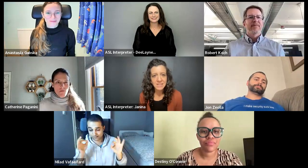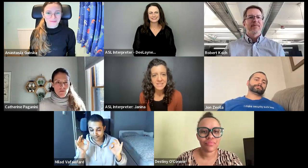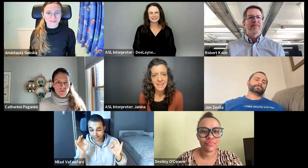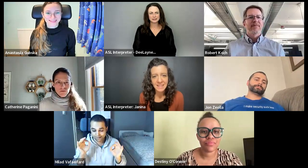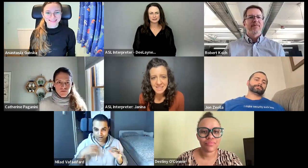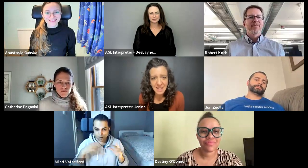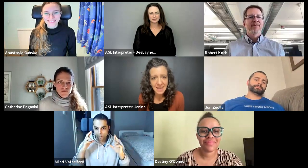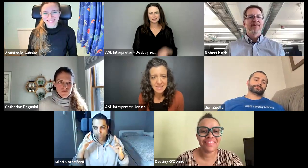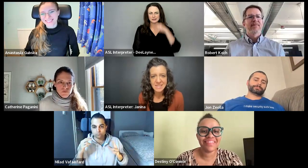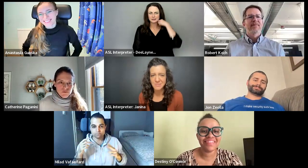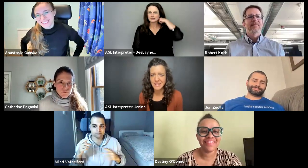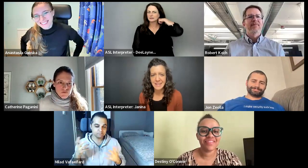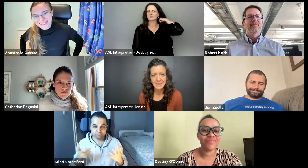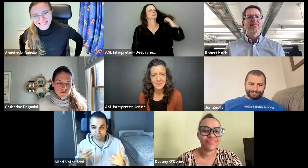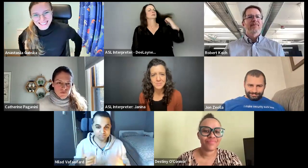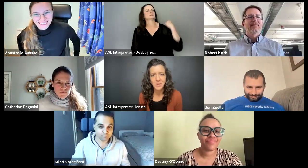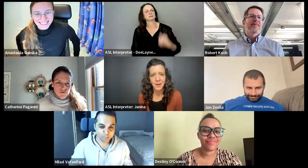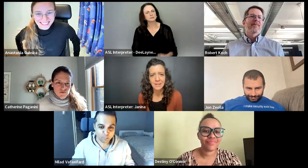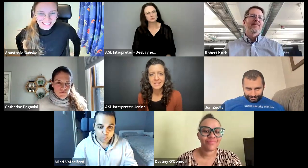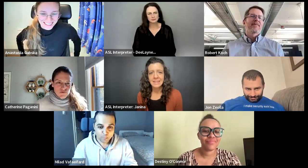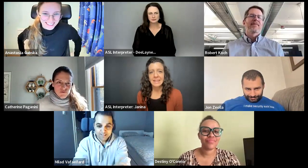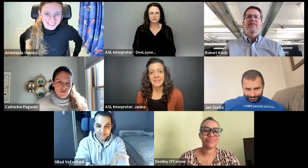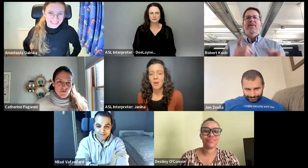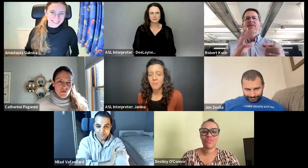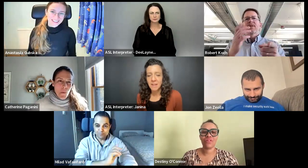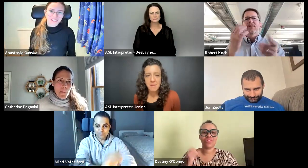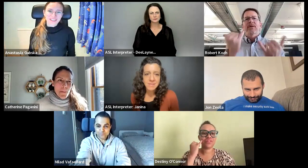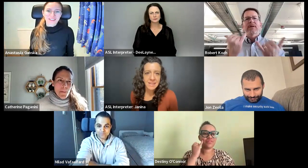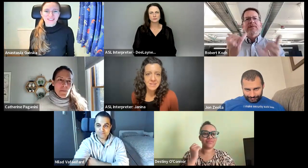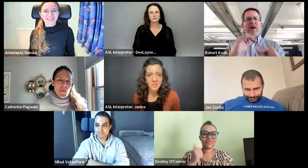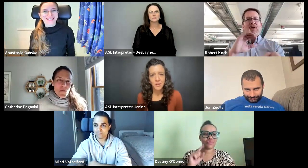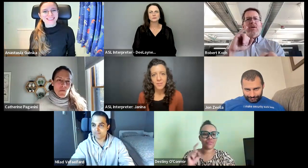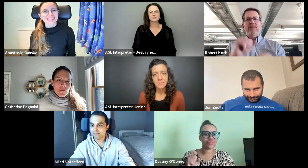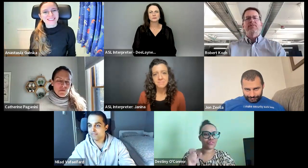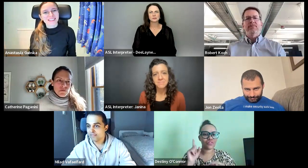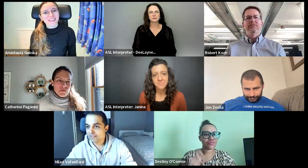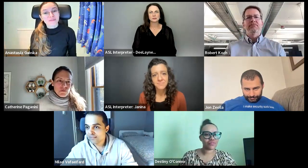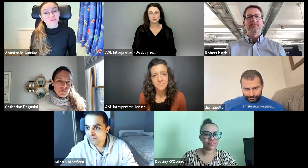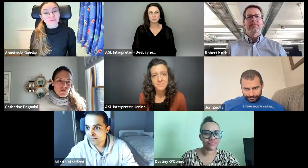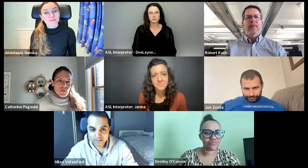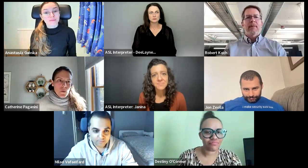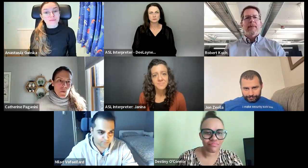captions and the signs. really glitchy. I'm sorry. Hopefully I'm able to continue following.